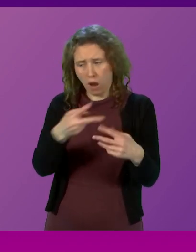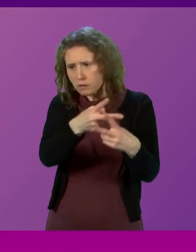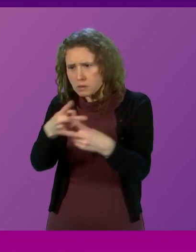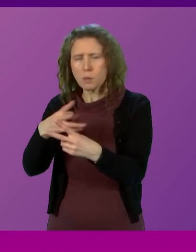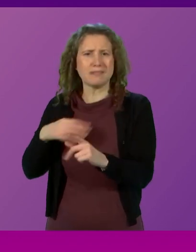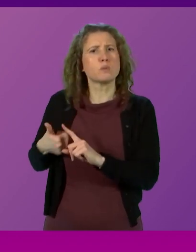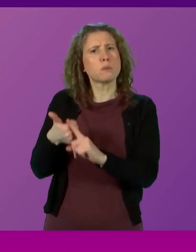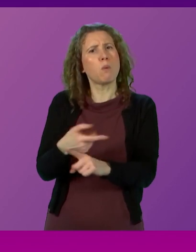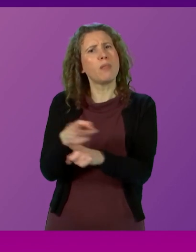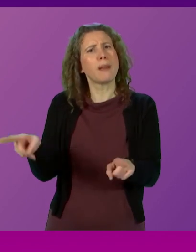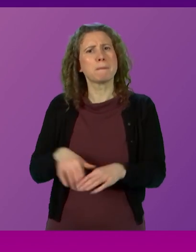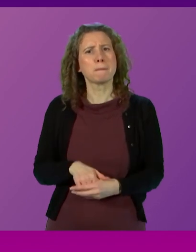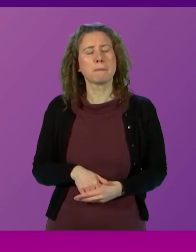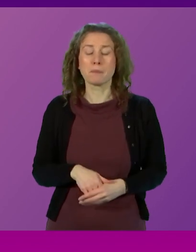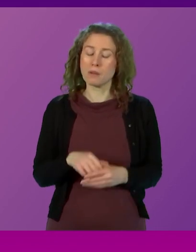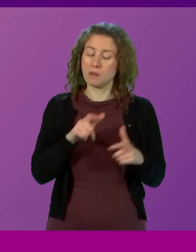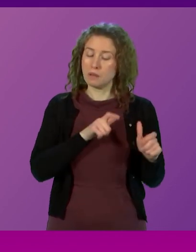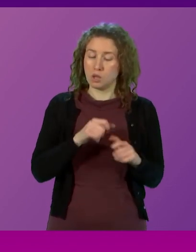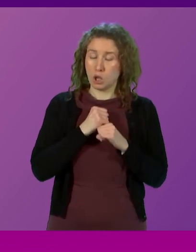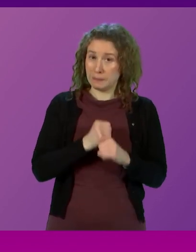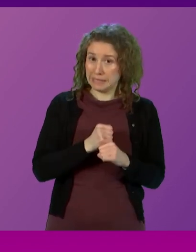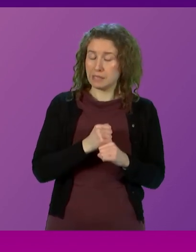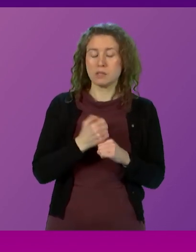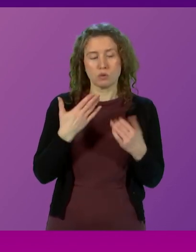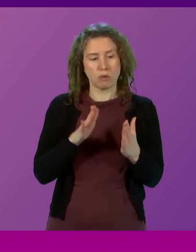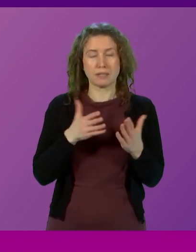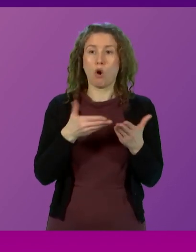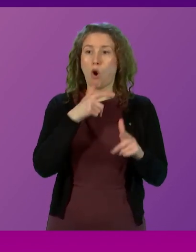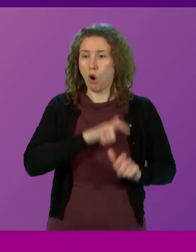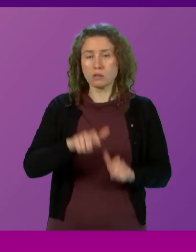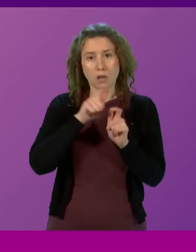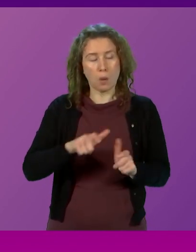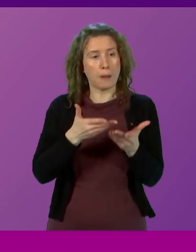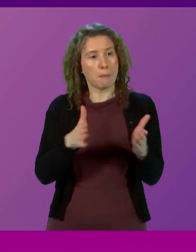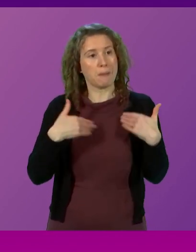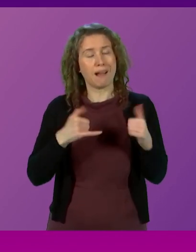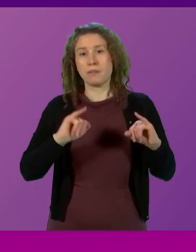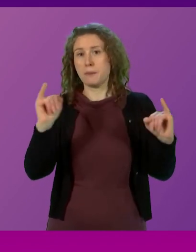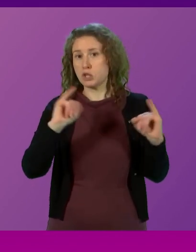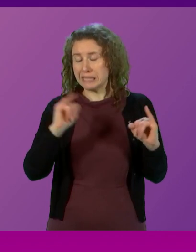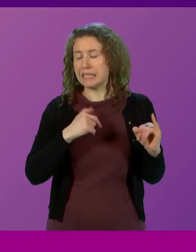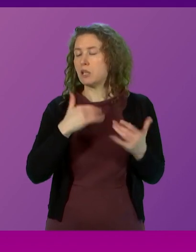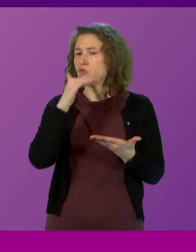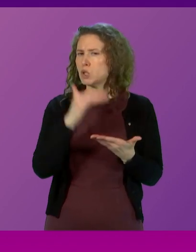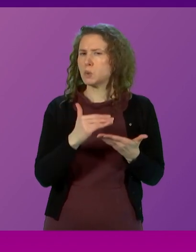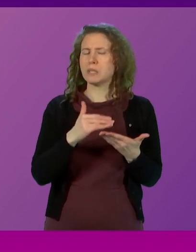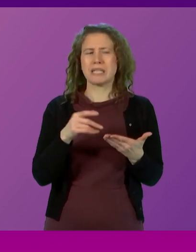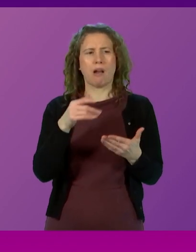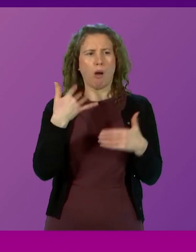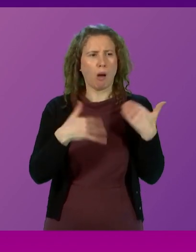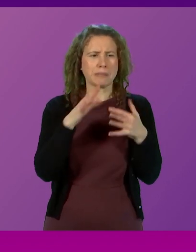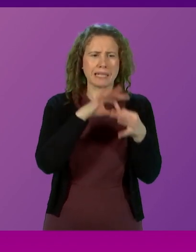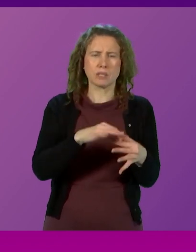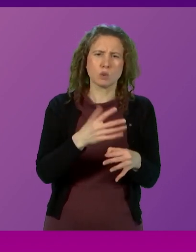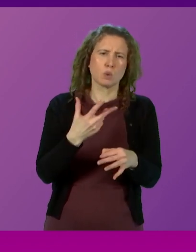supported. We remain committed to addressing the ongoing public health emergencies and reducing the avoidable harms associated with